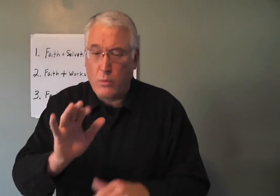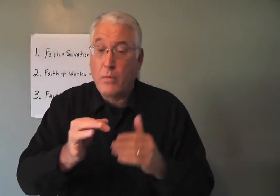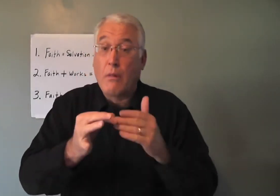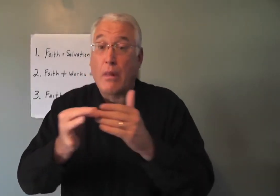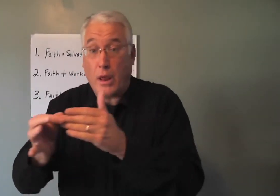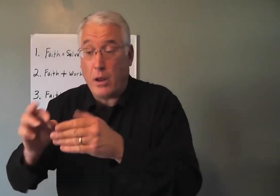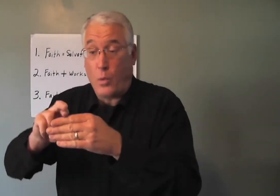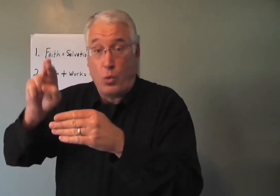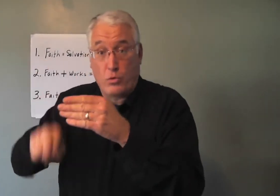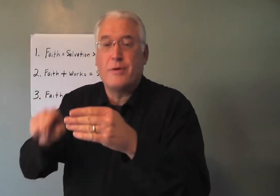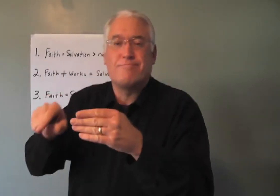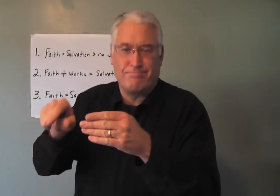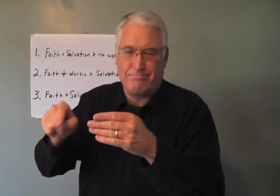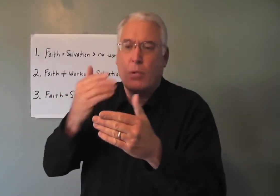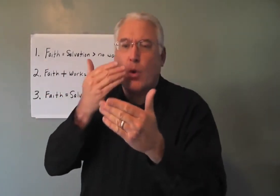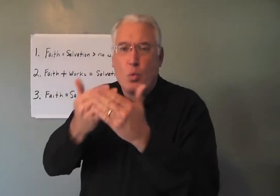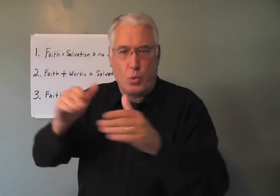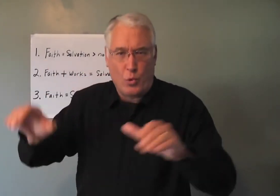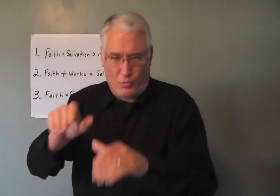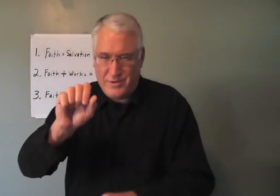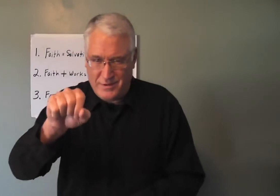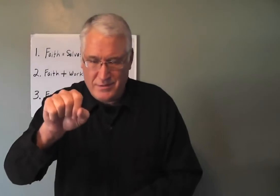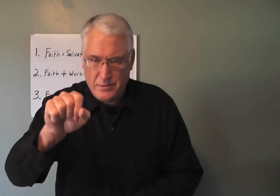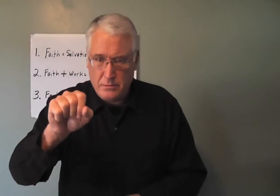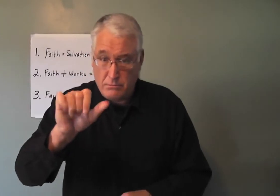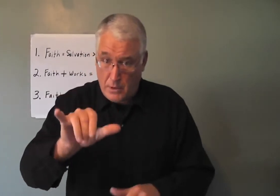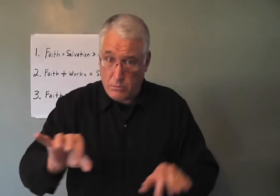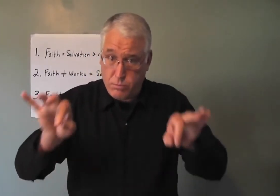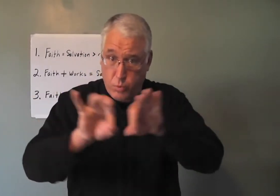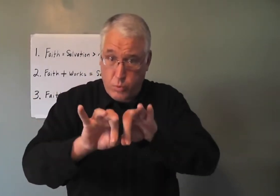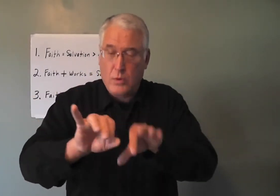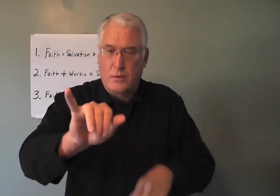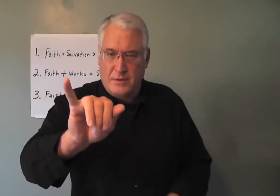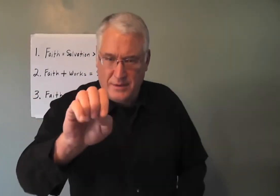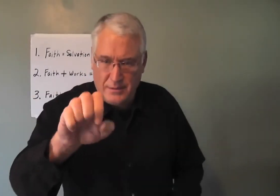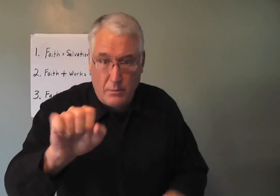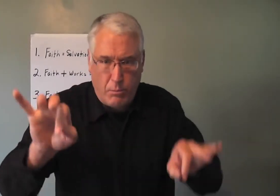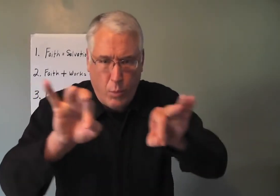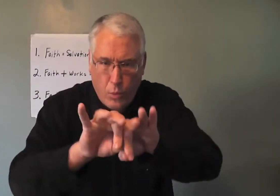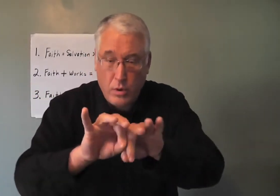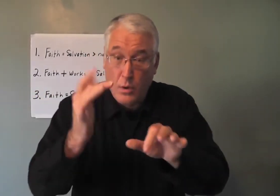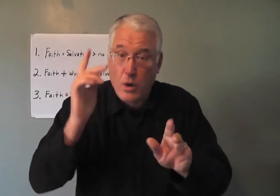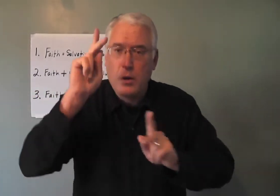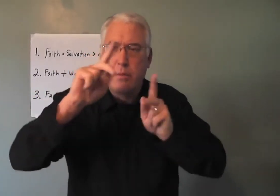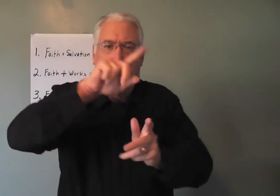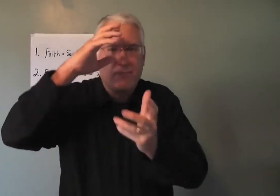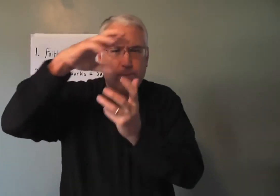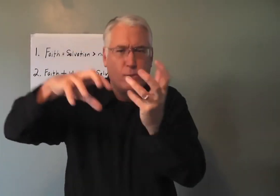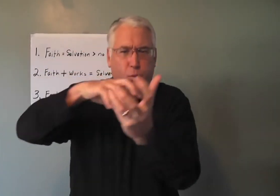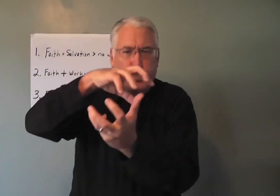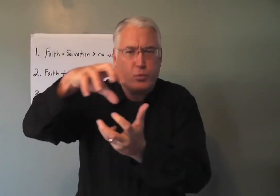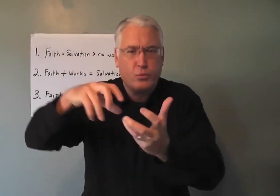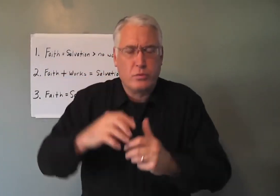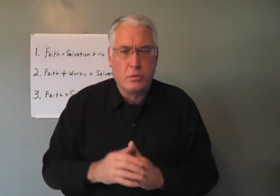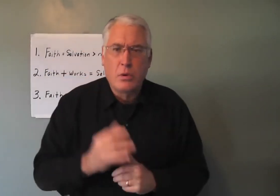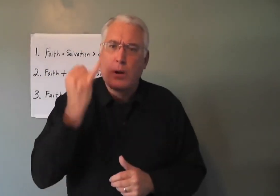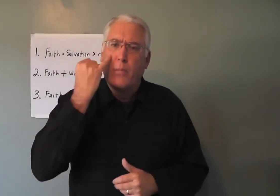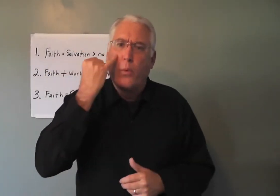good works, but it leads. The result is good works. Is this important? Oh, yes. It's very important because people get confused on